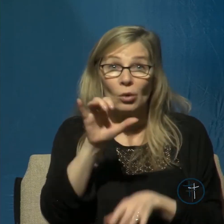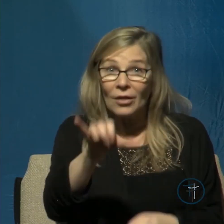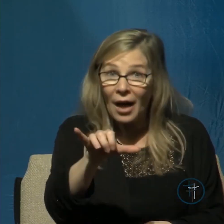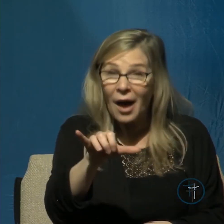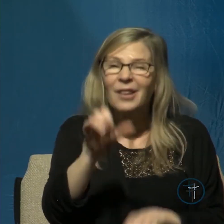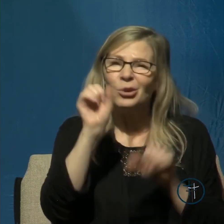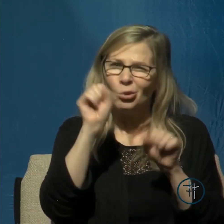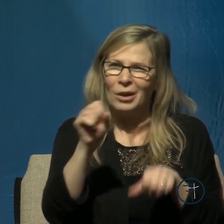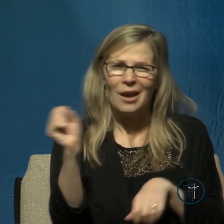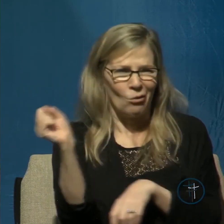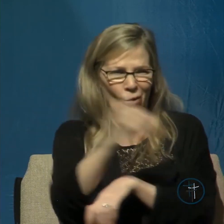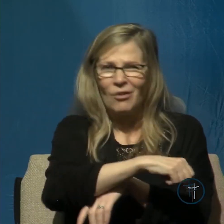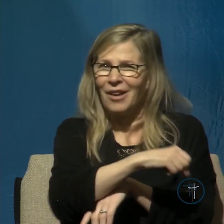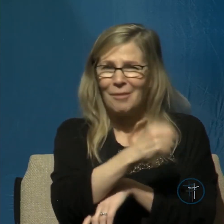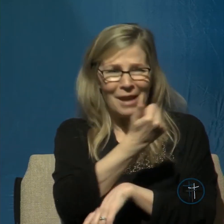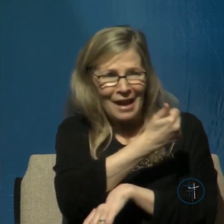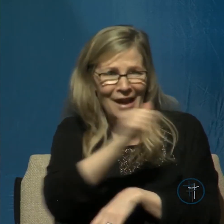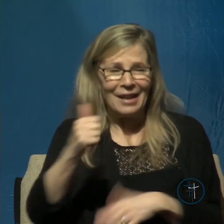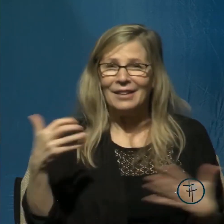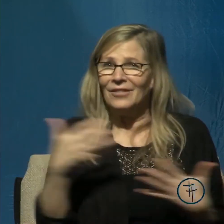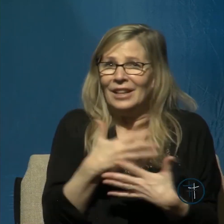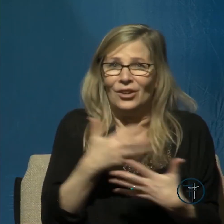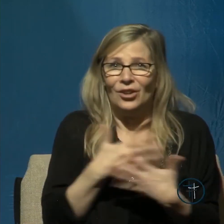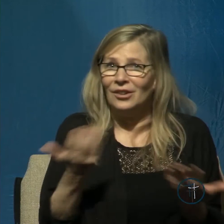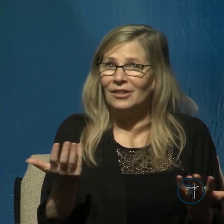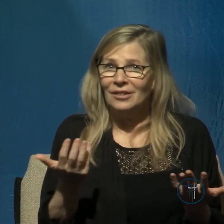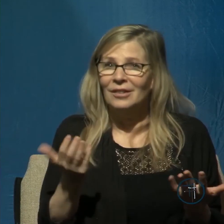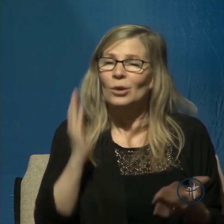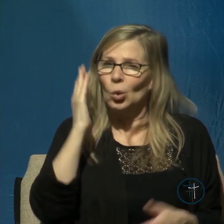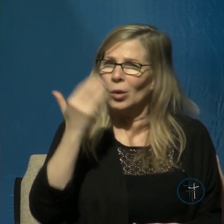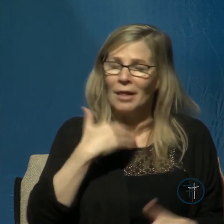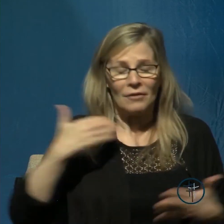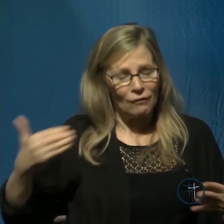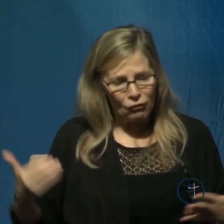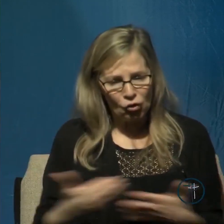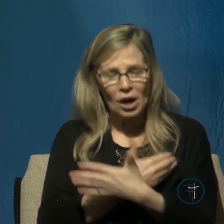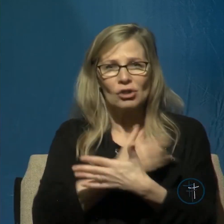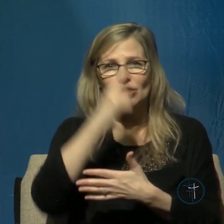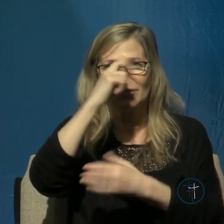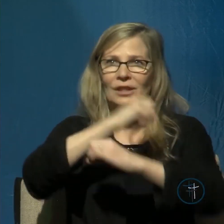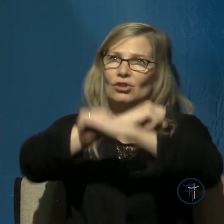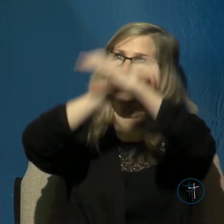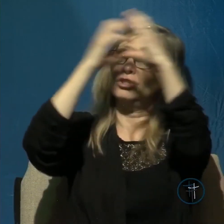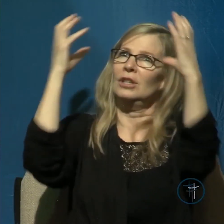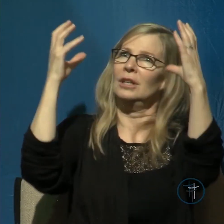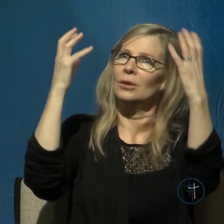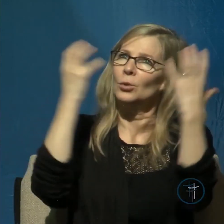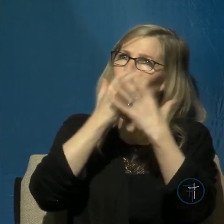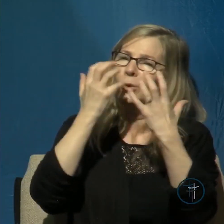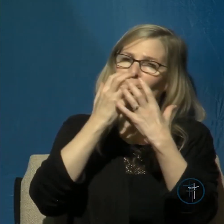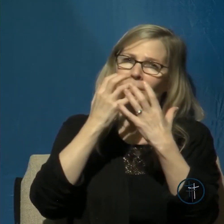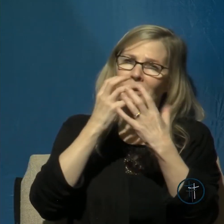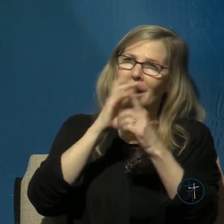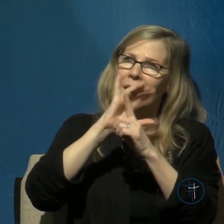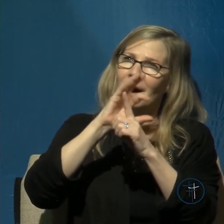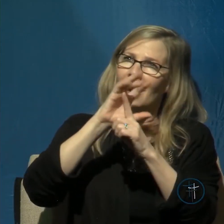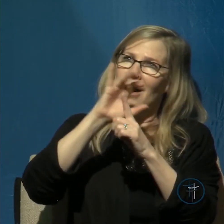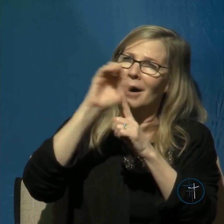to overcome any fear have a fresh vision of how immense God is and by comparison